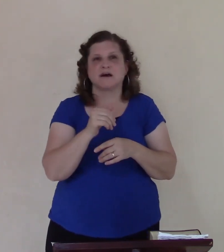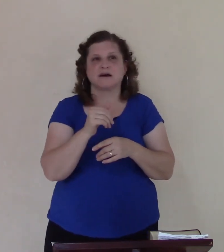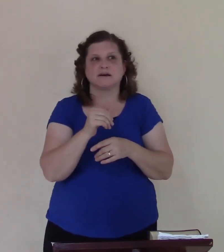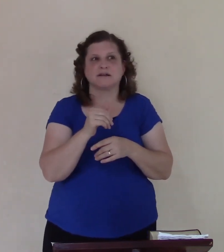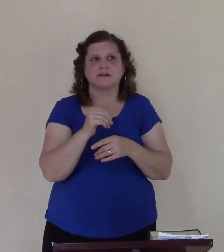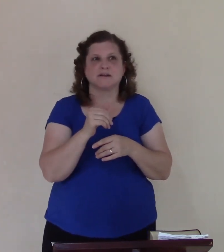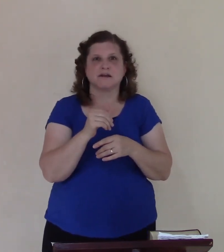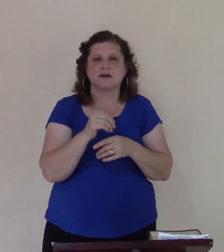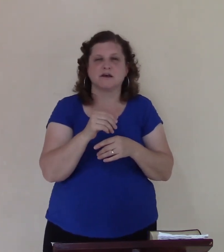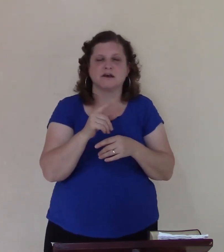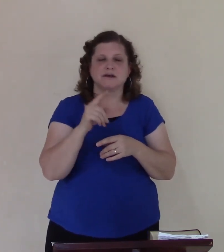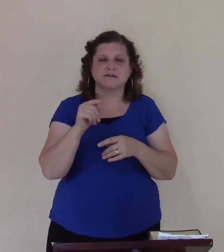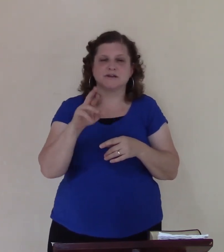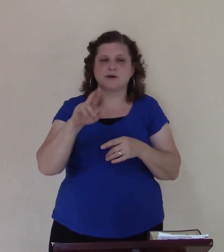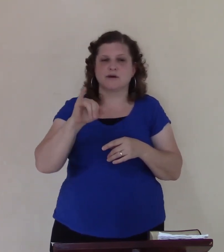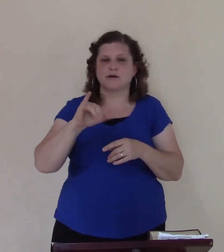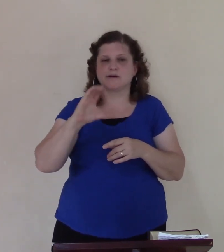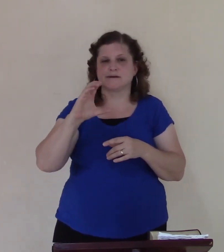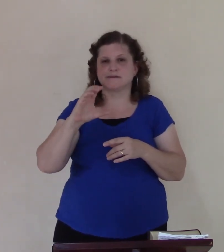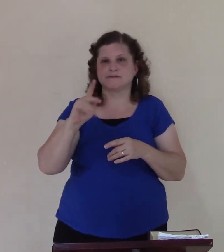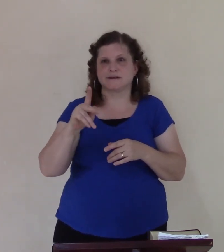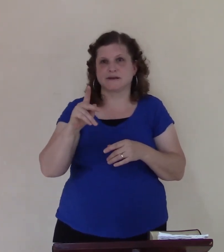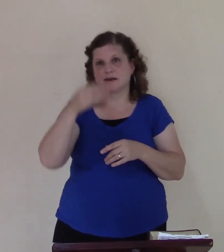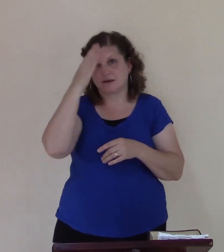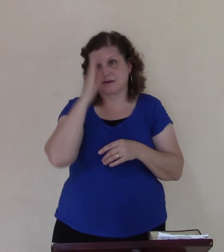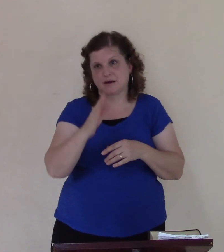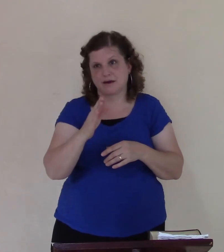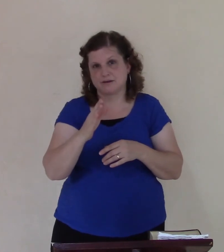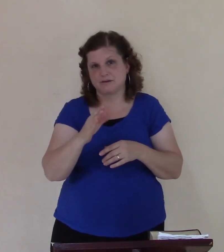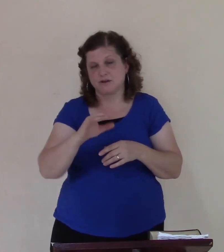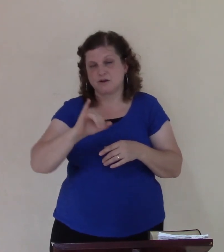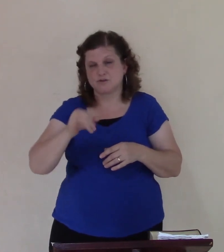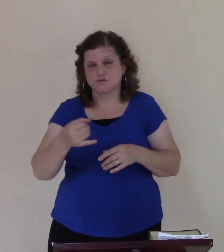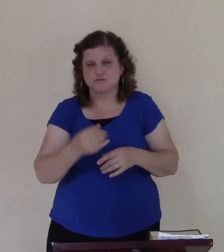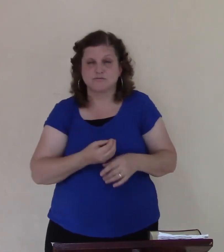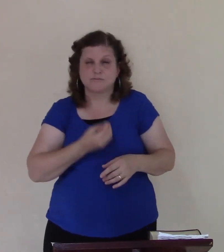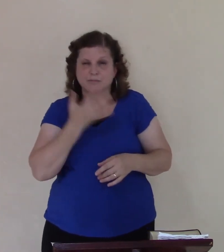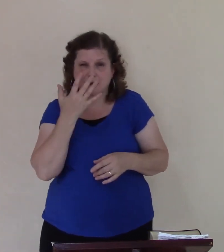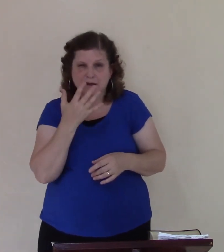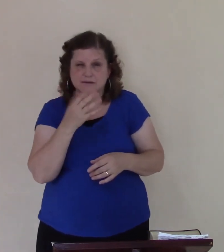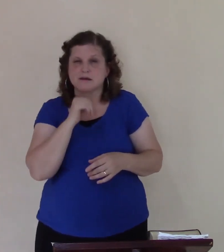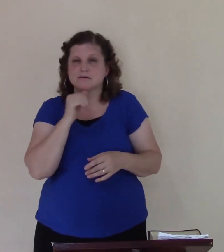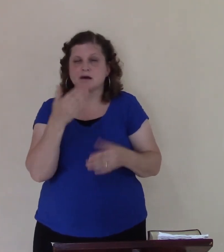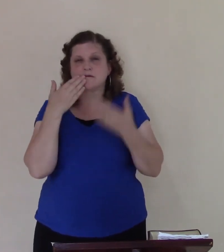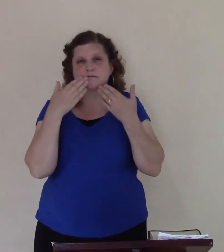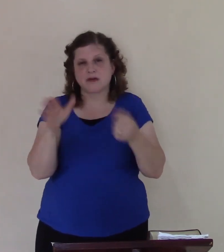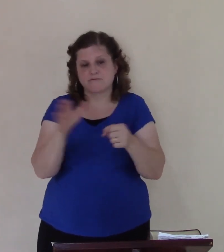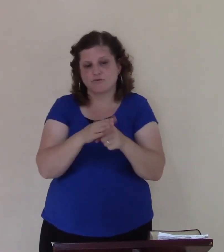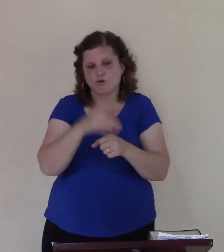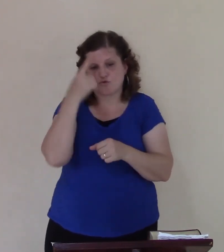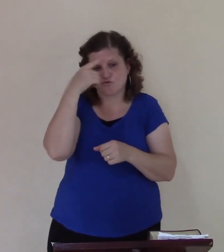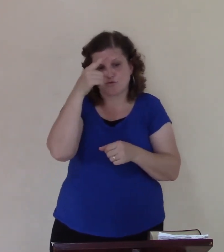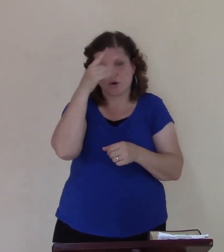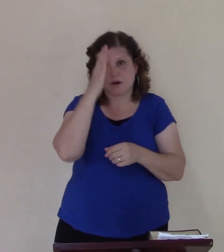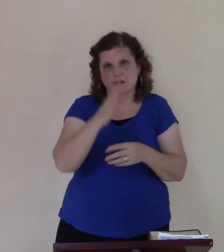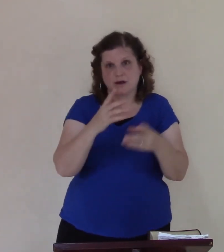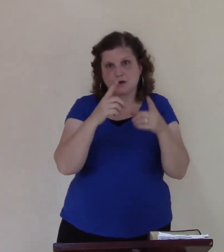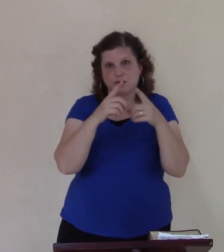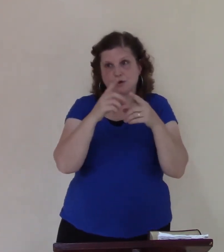and John is man he's not thankful for the will of God John he'll go talk to one of him no John if he